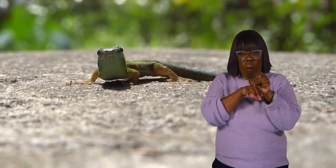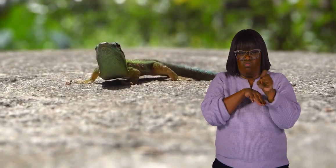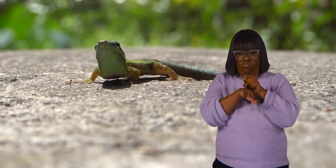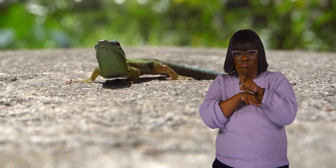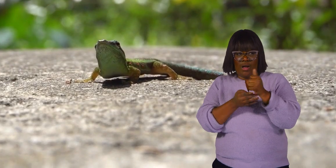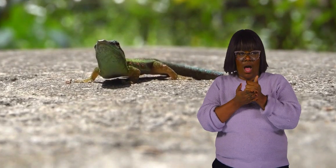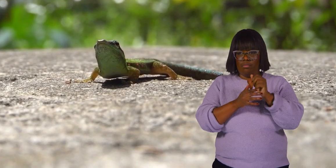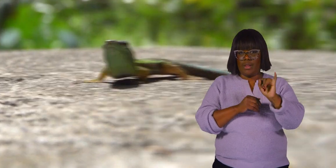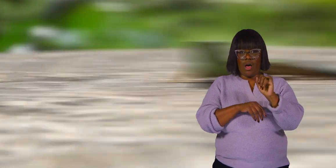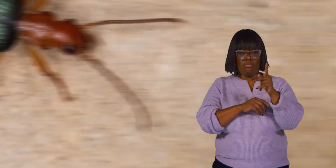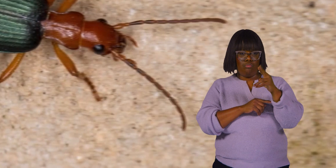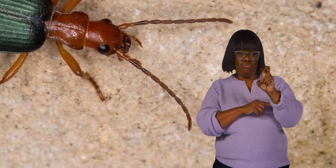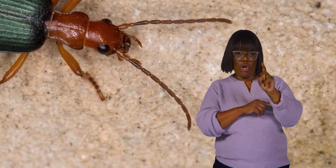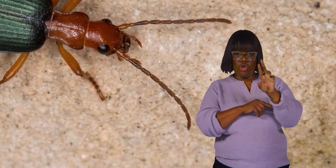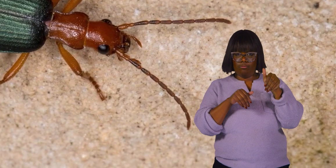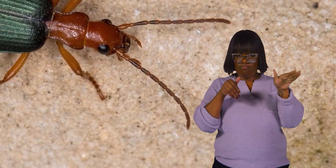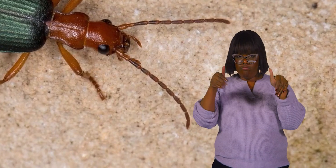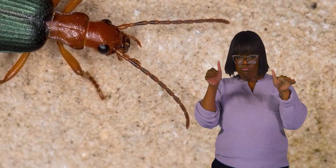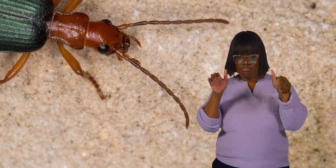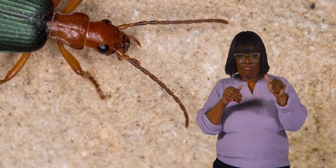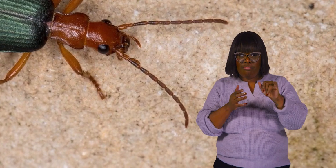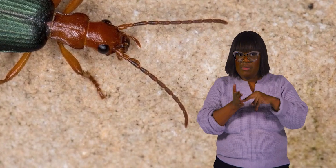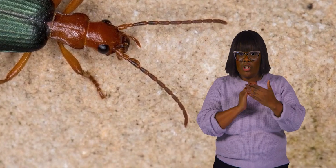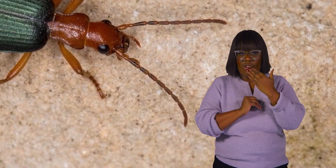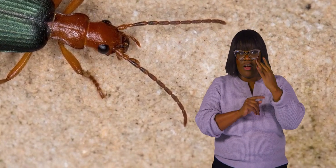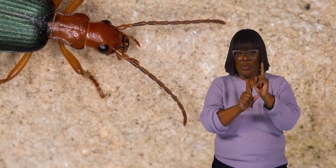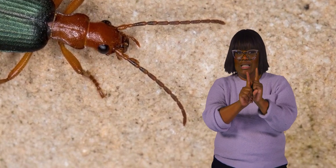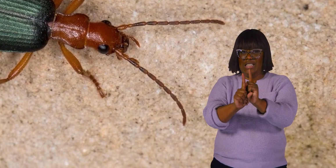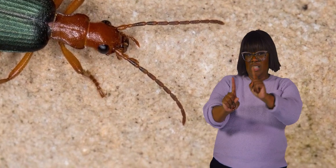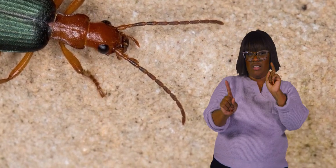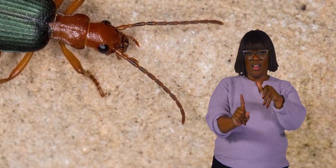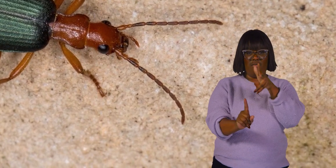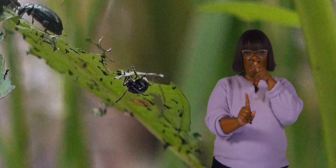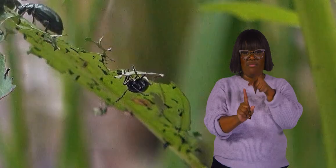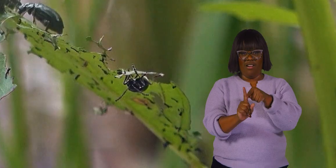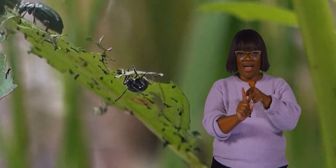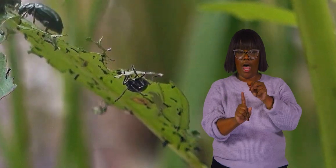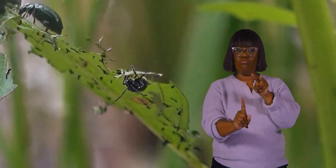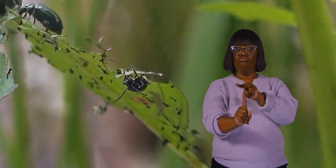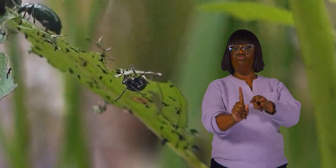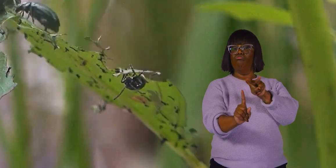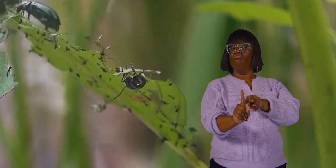predators away. Sounds like it's probably a good idea to avoid these pungent insects and admire them from a distance.